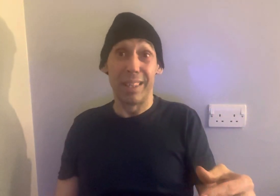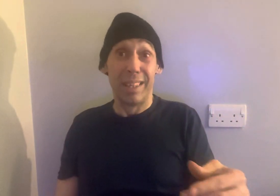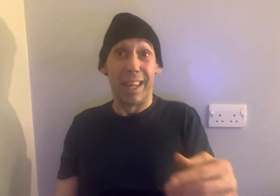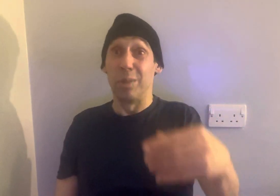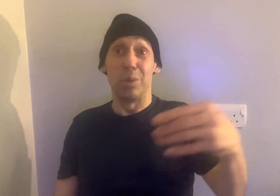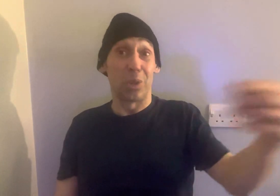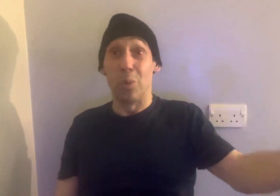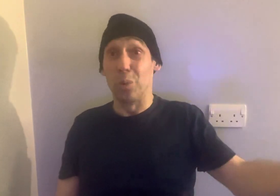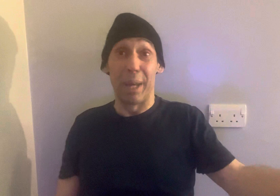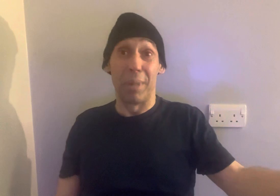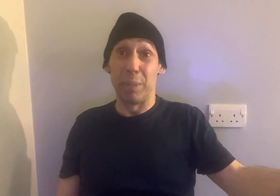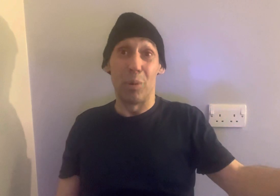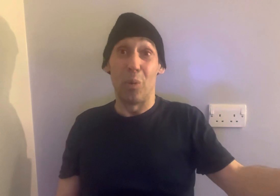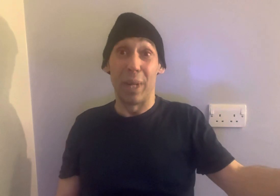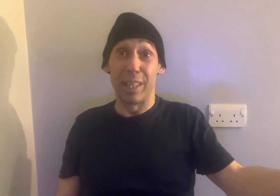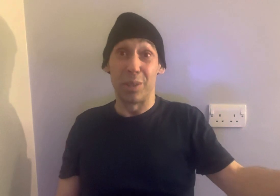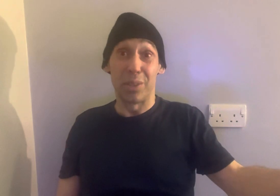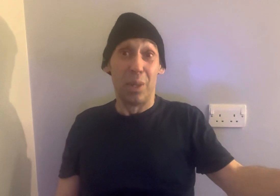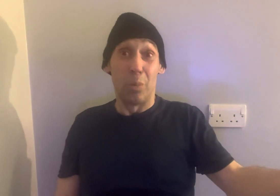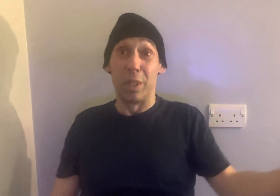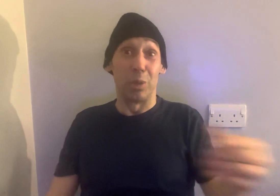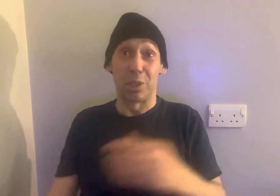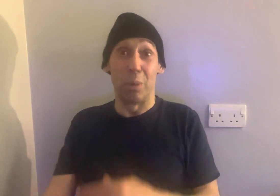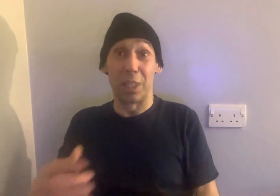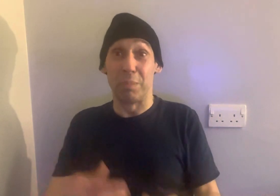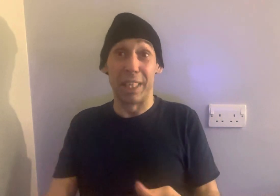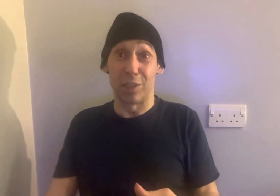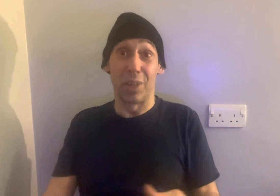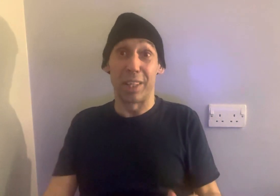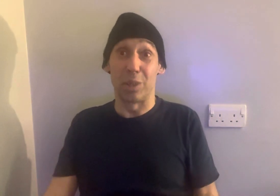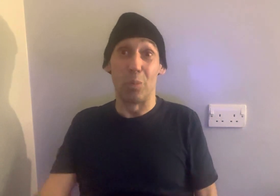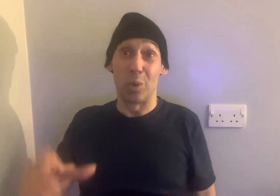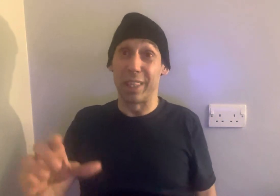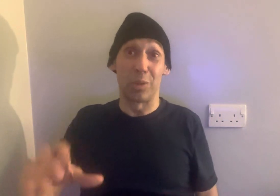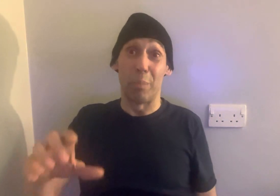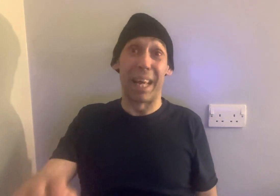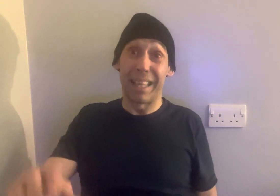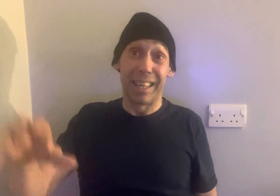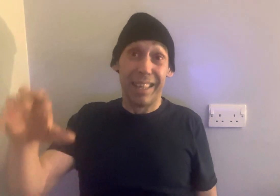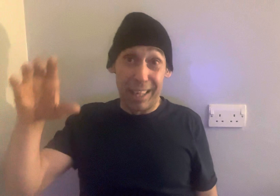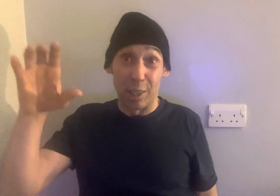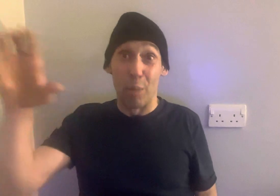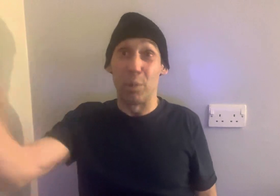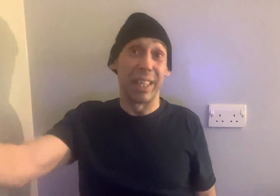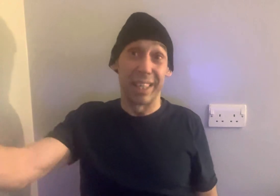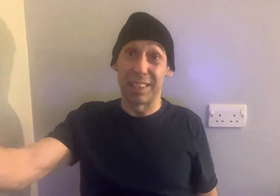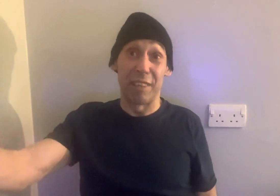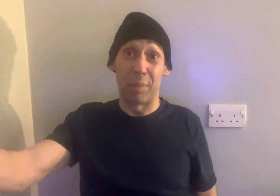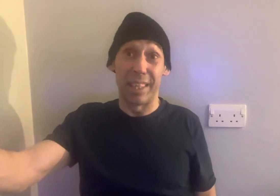and who's got all that money put away. Because when you've got so much money, it's not like you can walk into a bank and go and put it in a safe place.